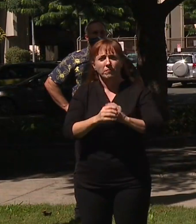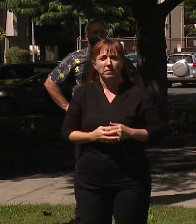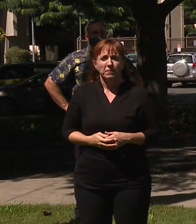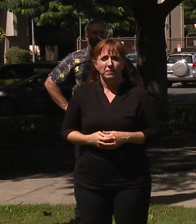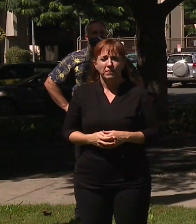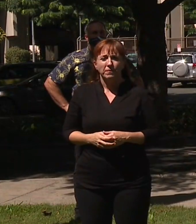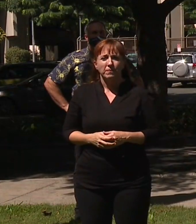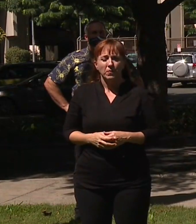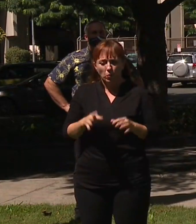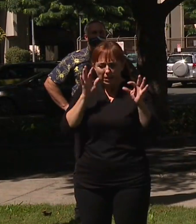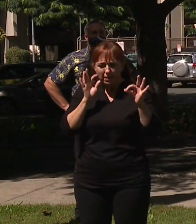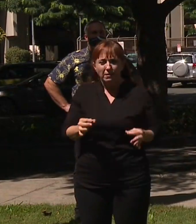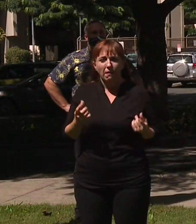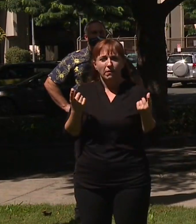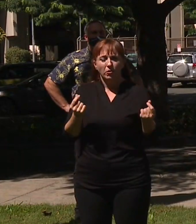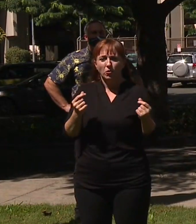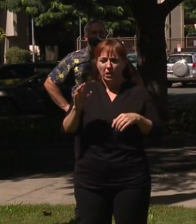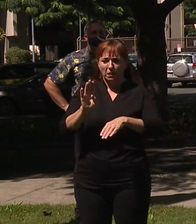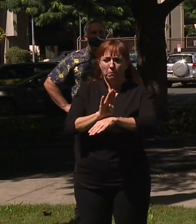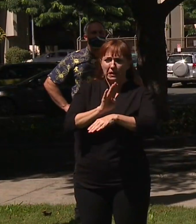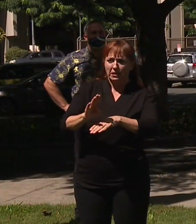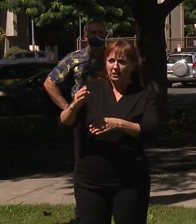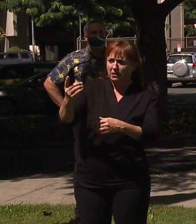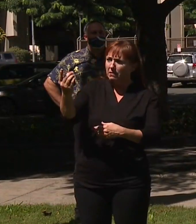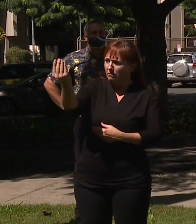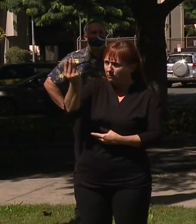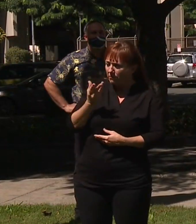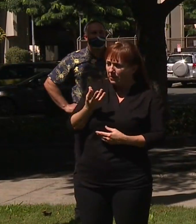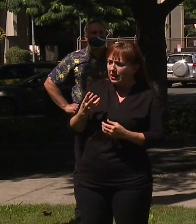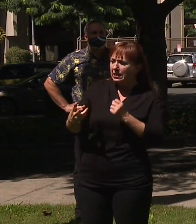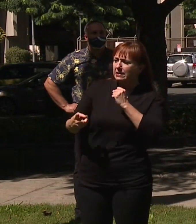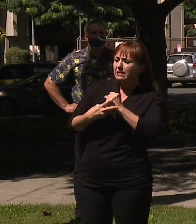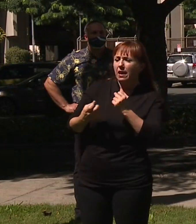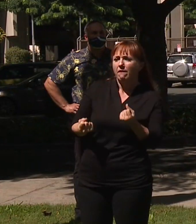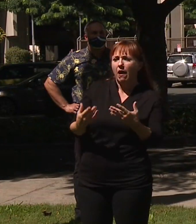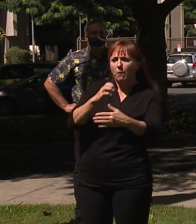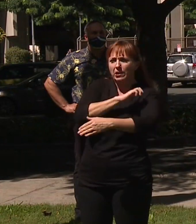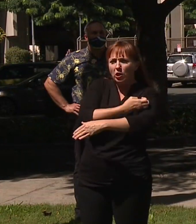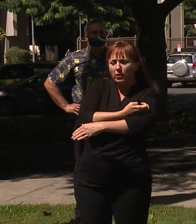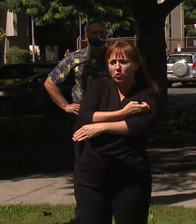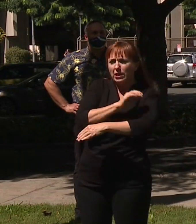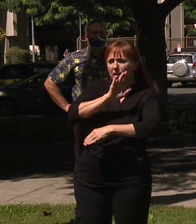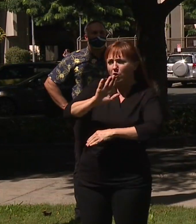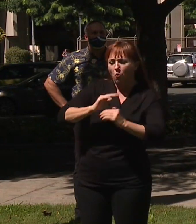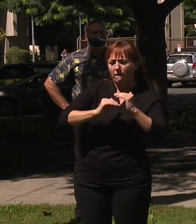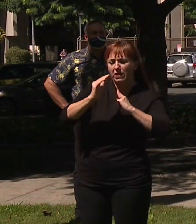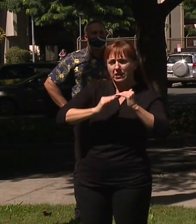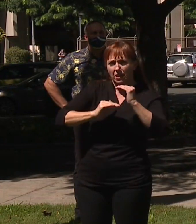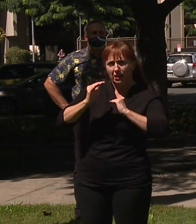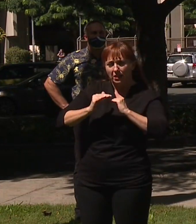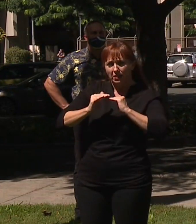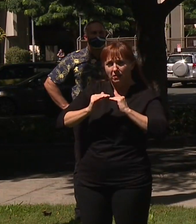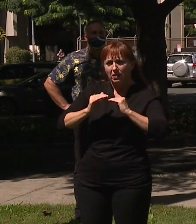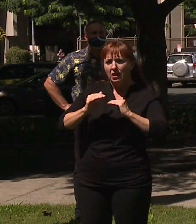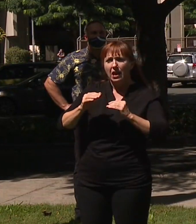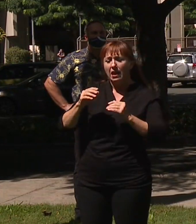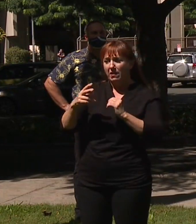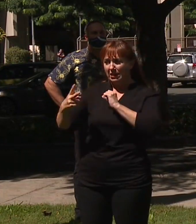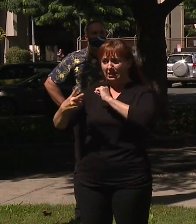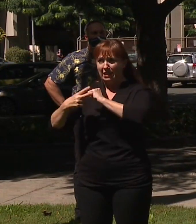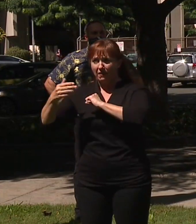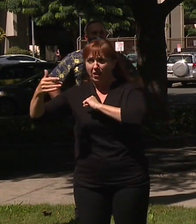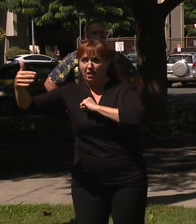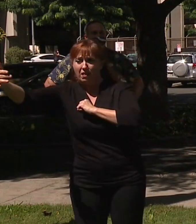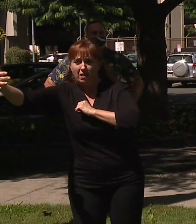said companies come and tell us how much energy we can save at our facilities and then pay for those improvements out of the savings